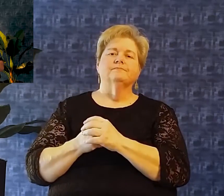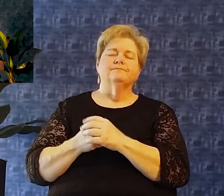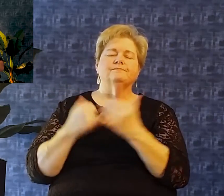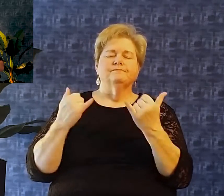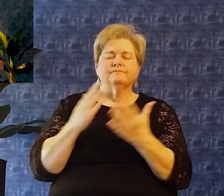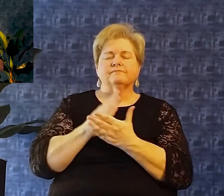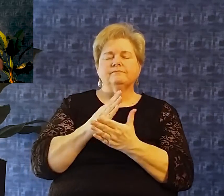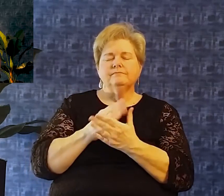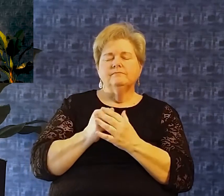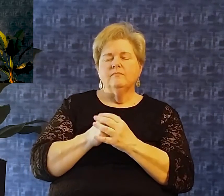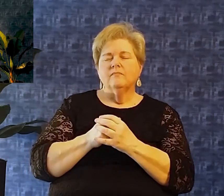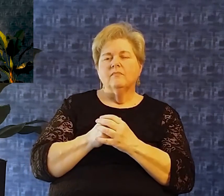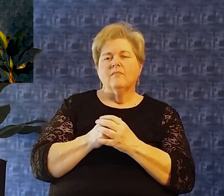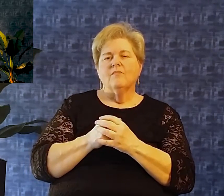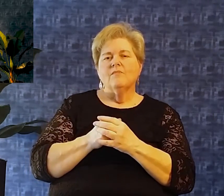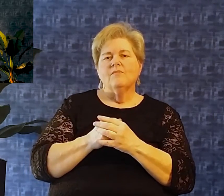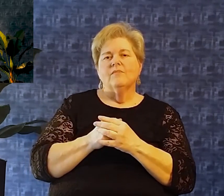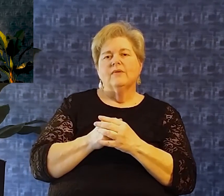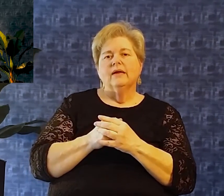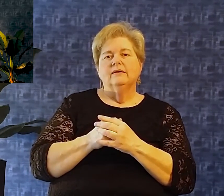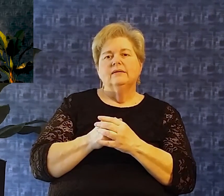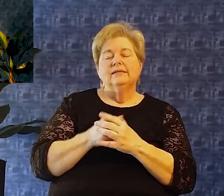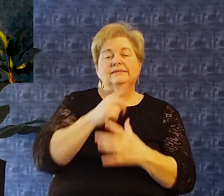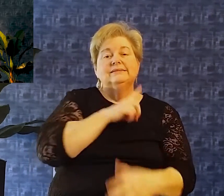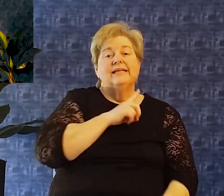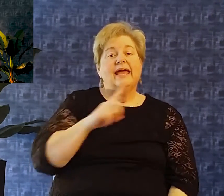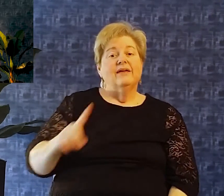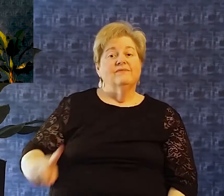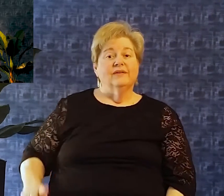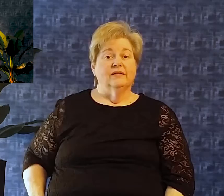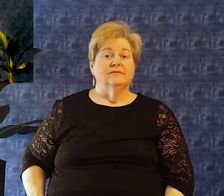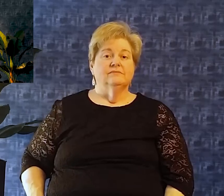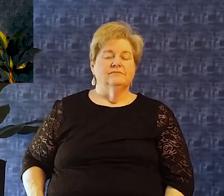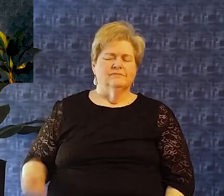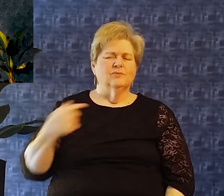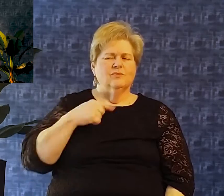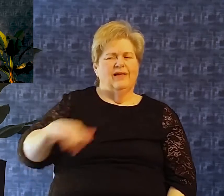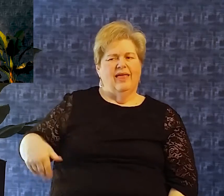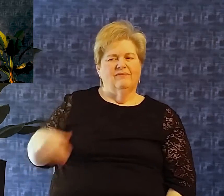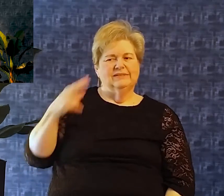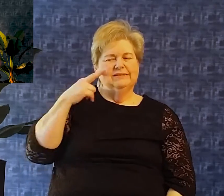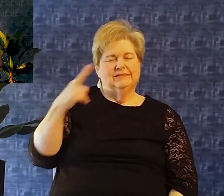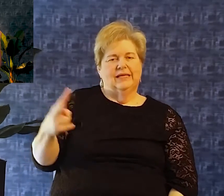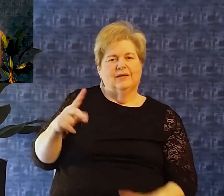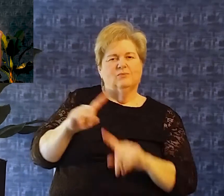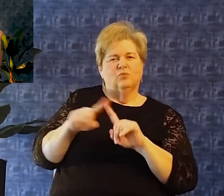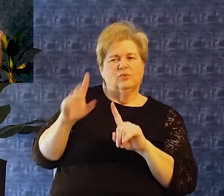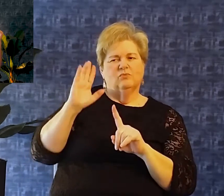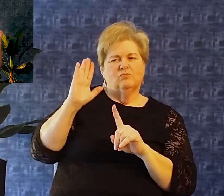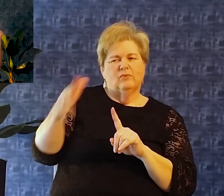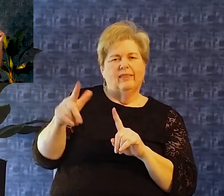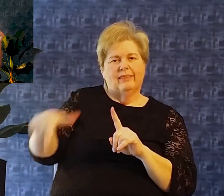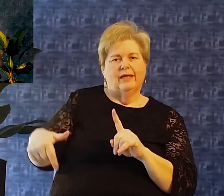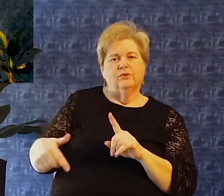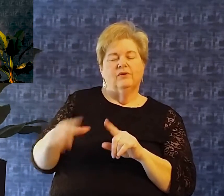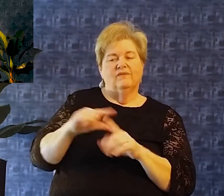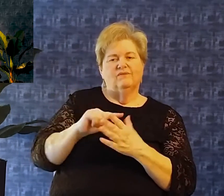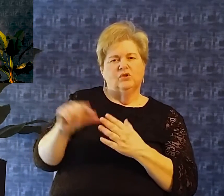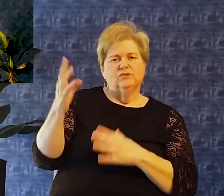Now let's pause here for just a moment David which we haven't gotten this far yet We will in the next section